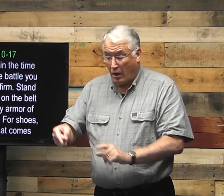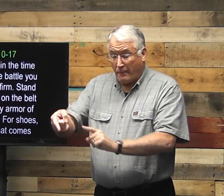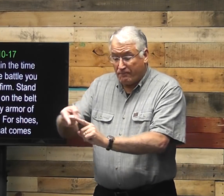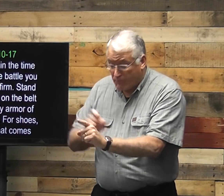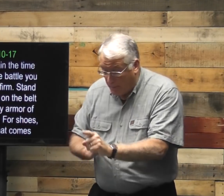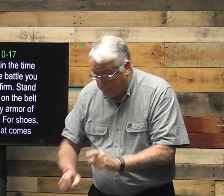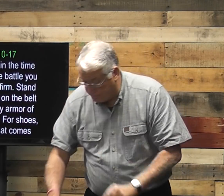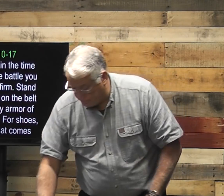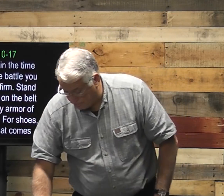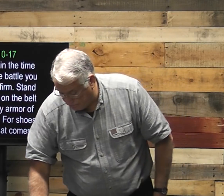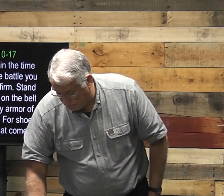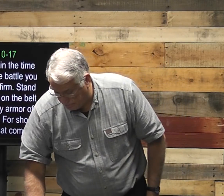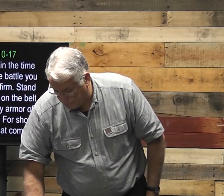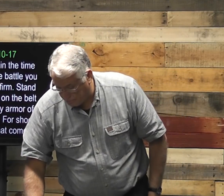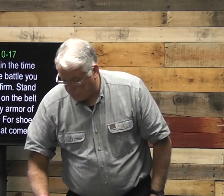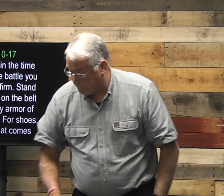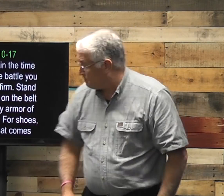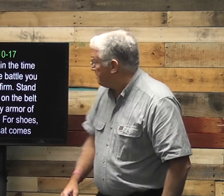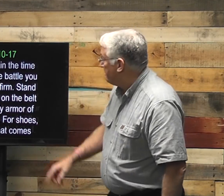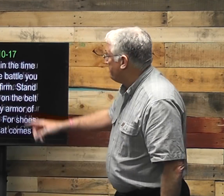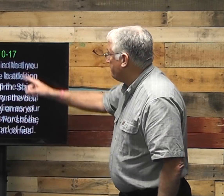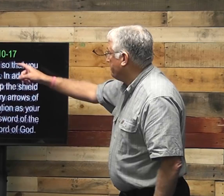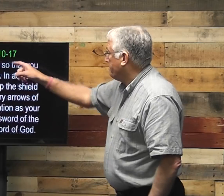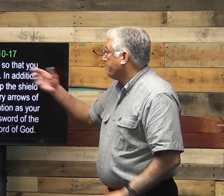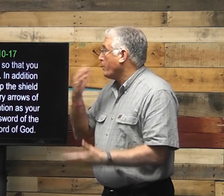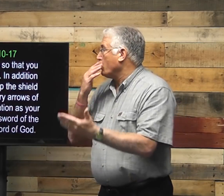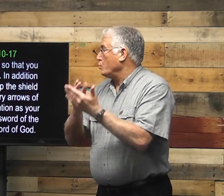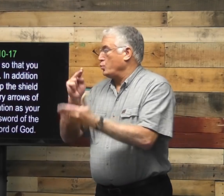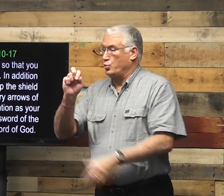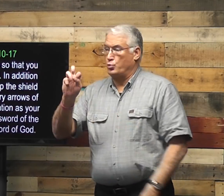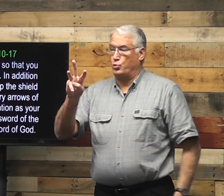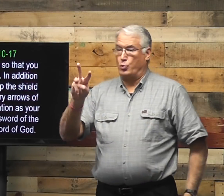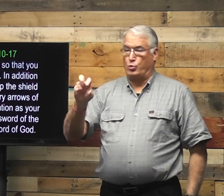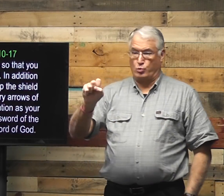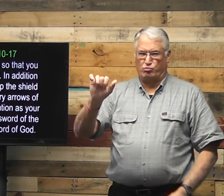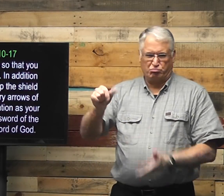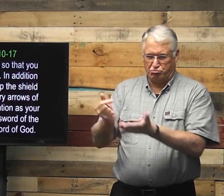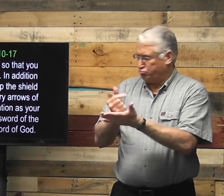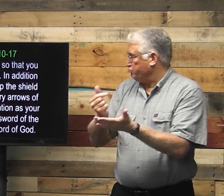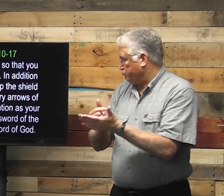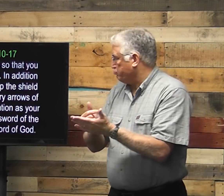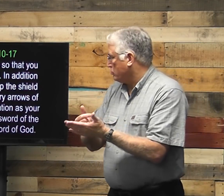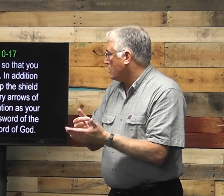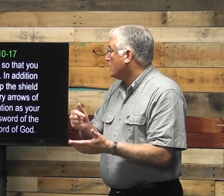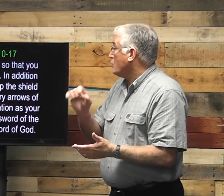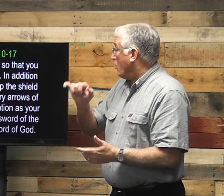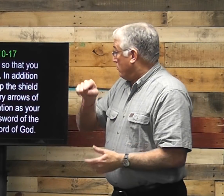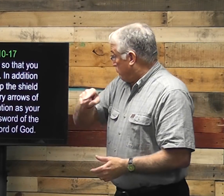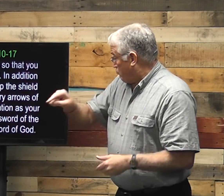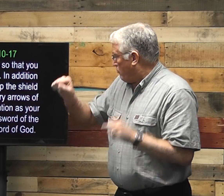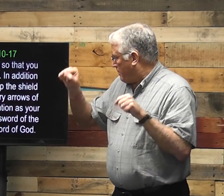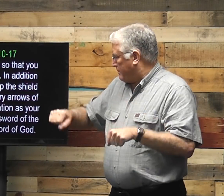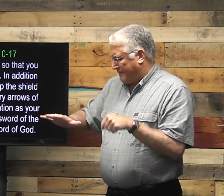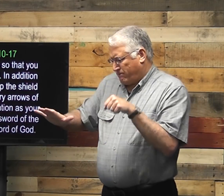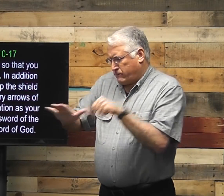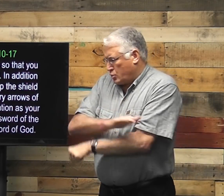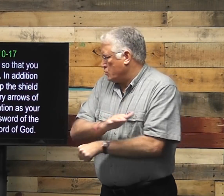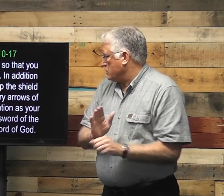that comes from the good news. That's the gospel. So that you will be